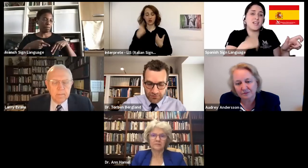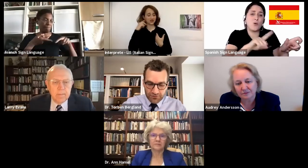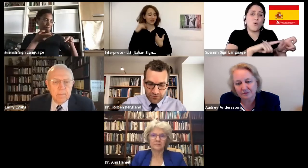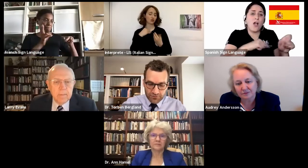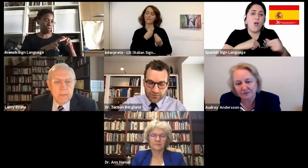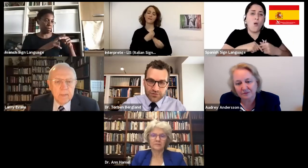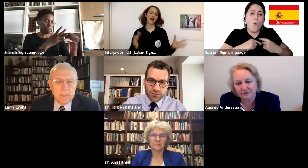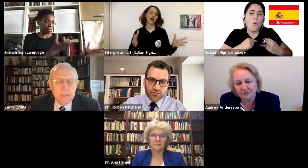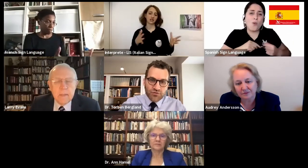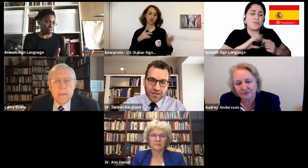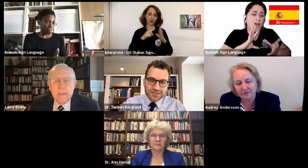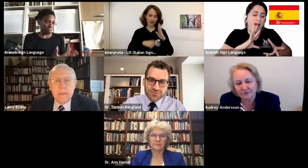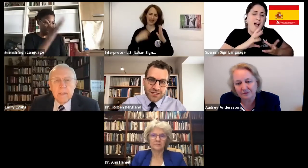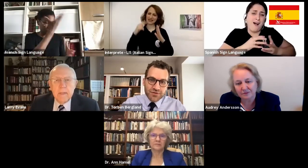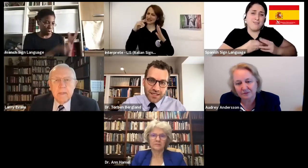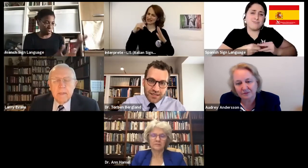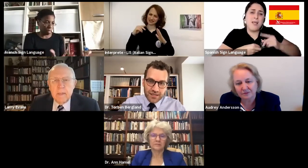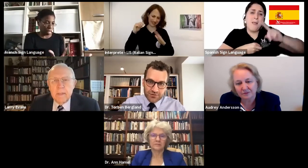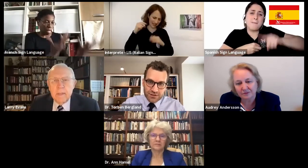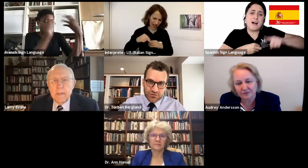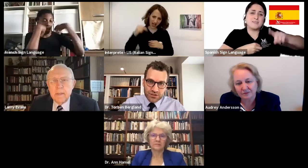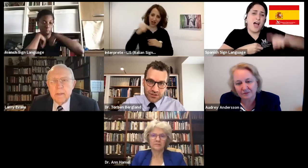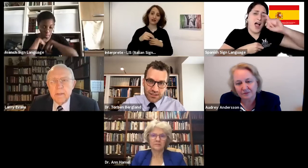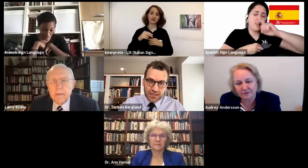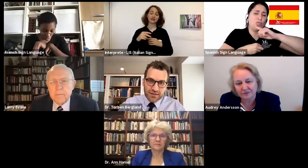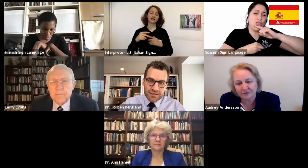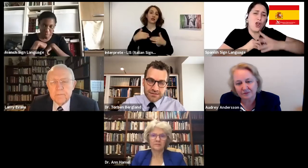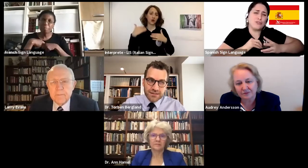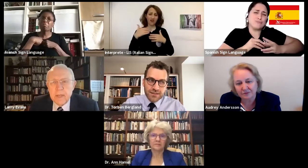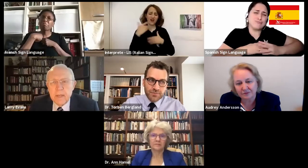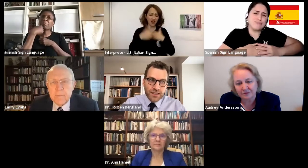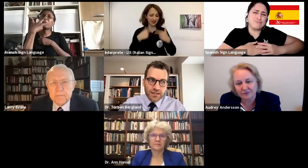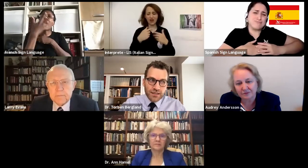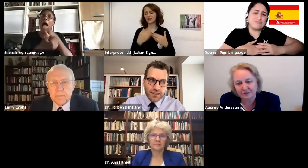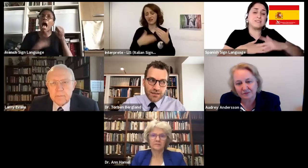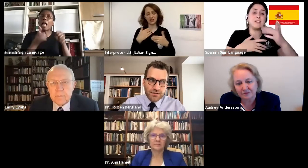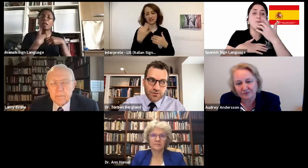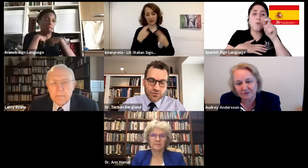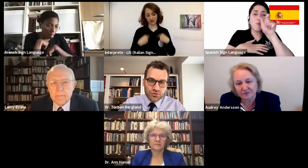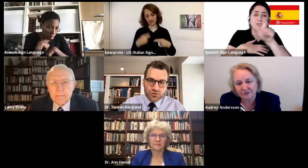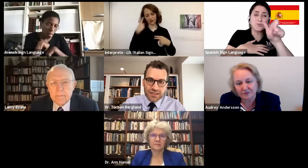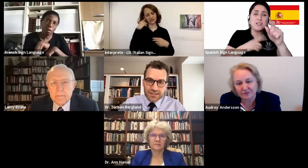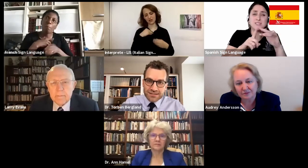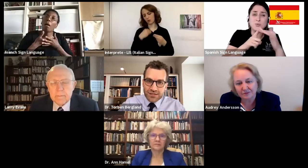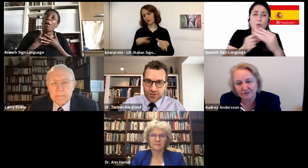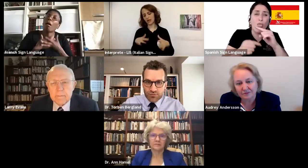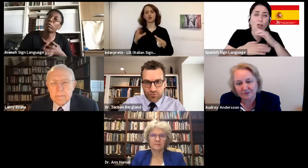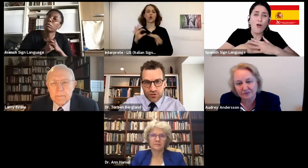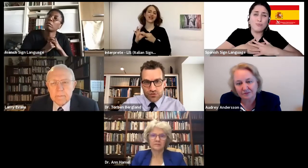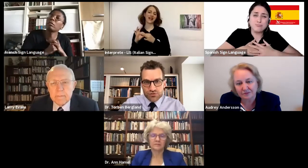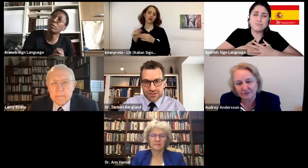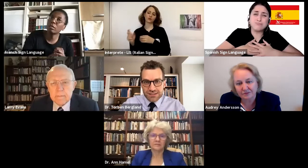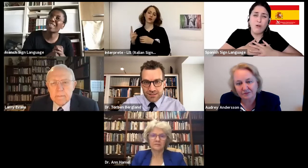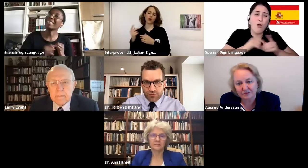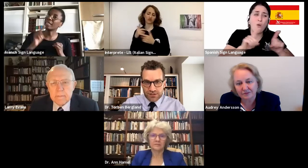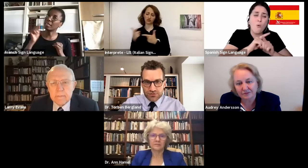If someone finds themselves in that kind of situation, I think it's usually necessary and appropriate